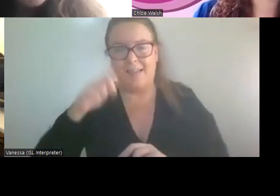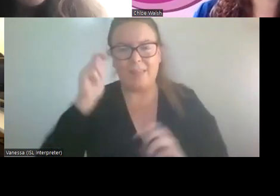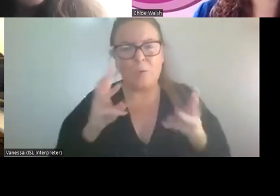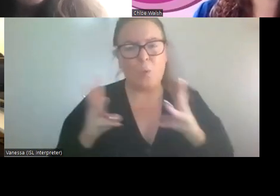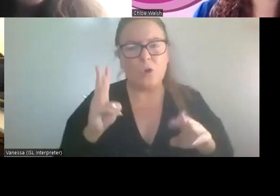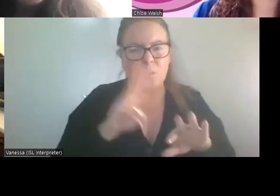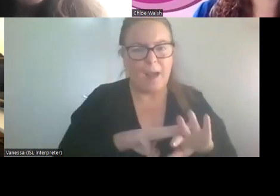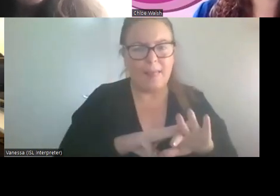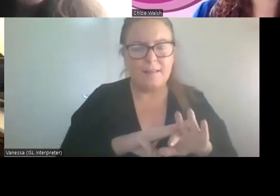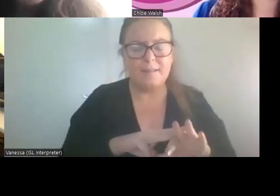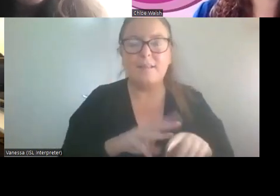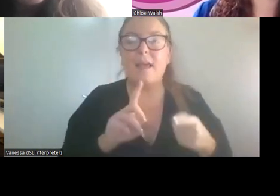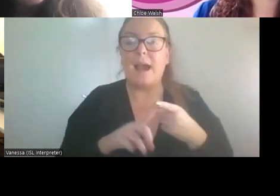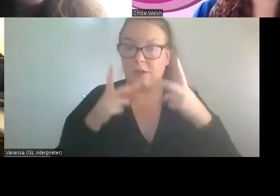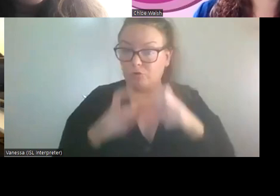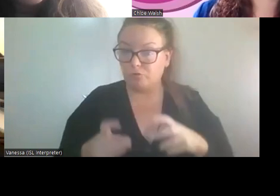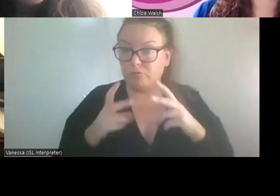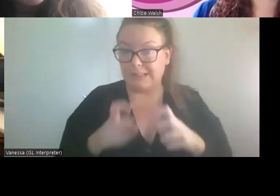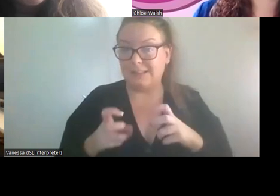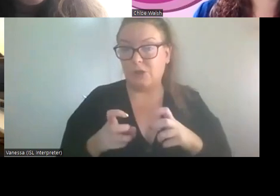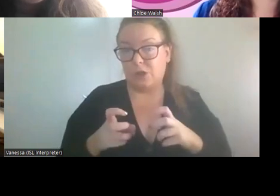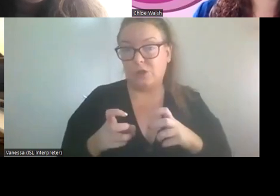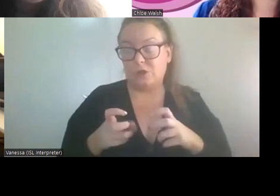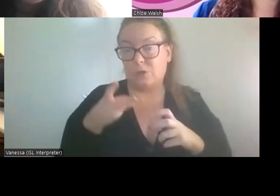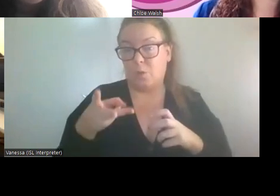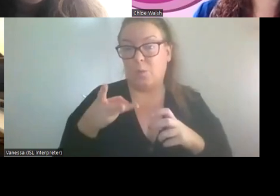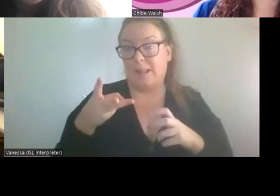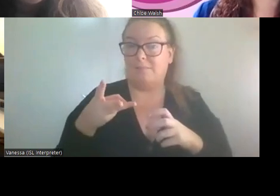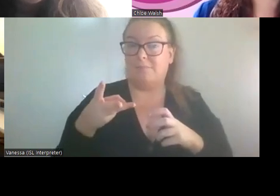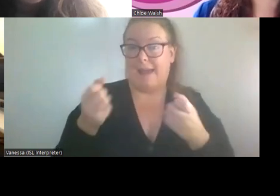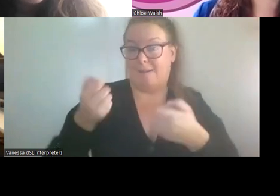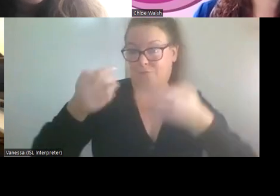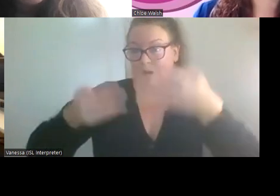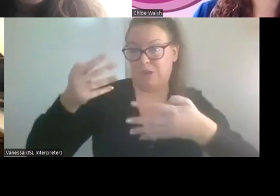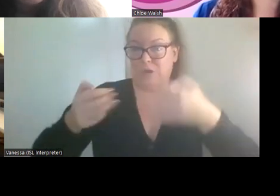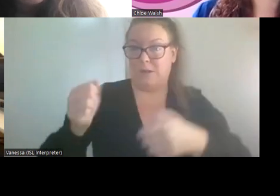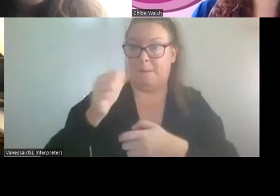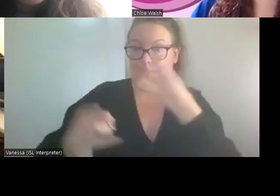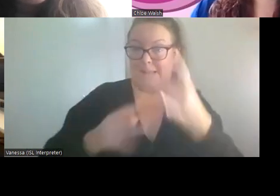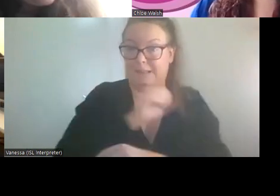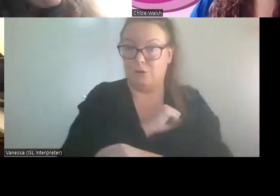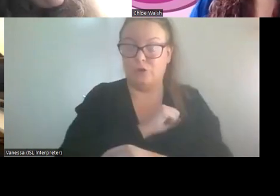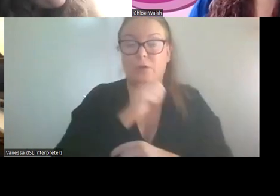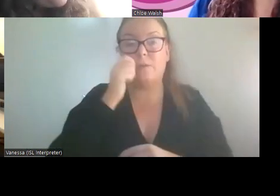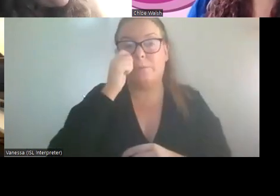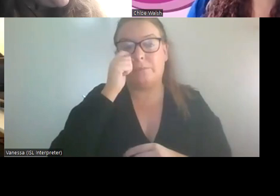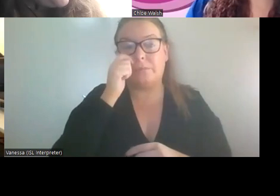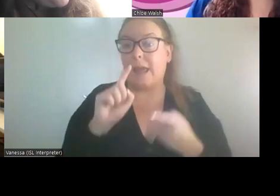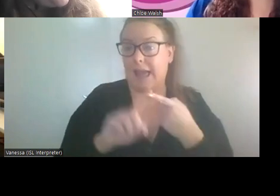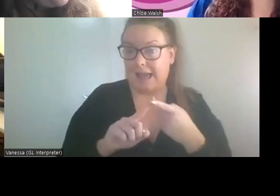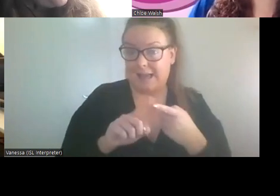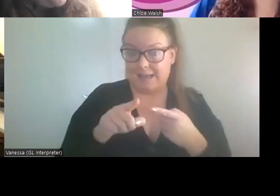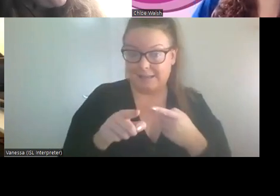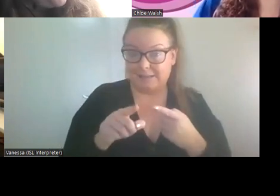But yeah, we need to do that research to find out for sure. And as I mentioned in the in the presentation, our young adult panel are going to continue to be